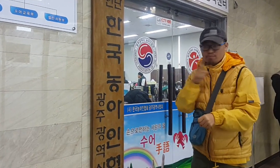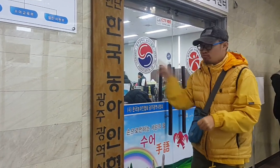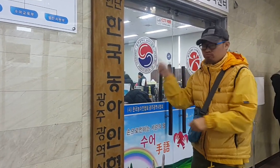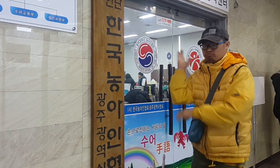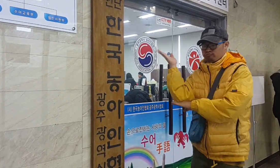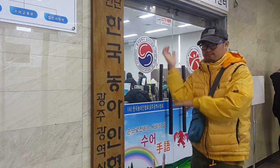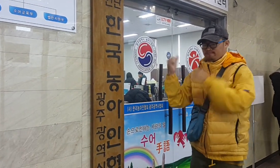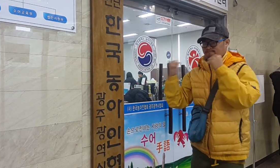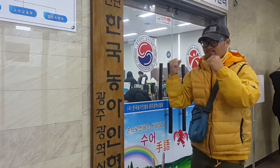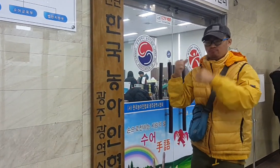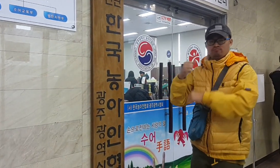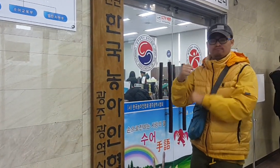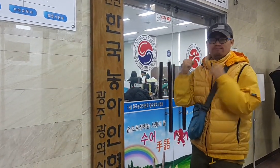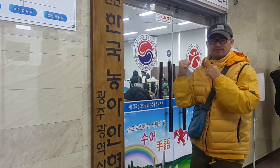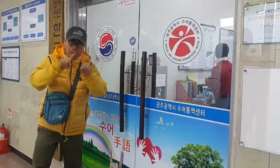I don't know how